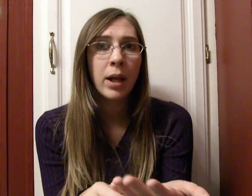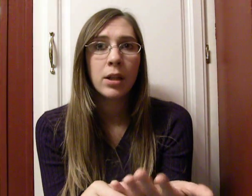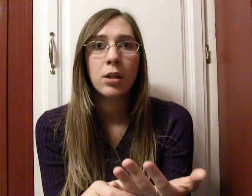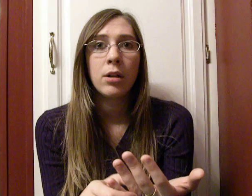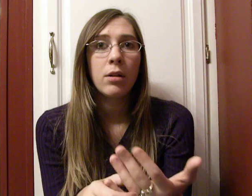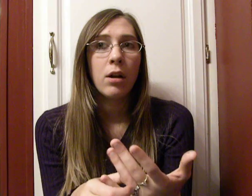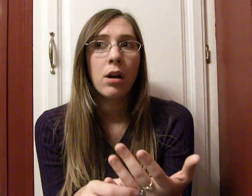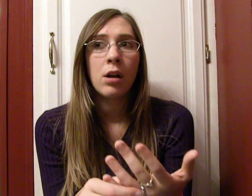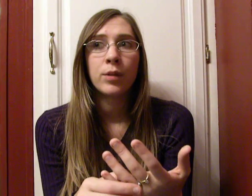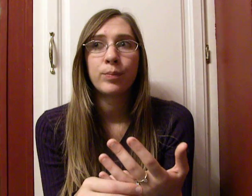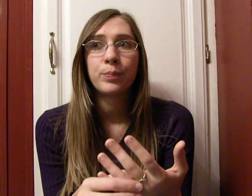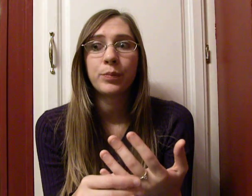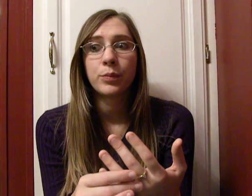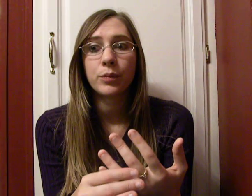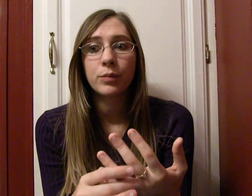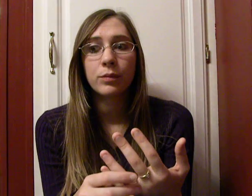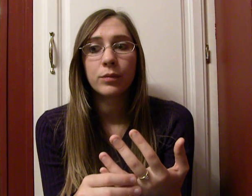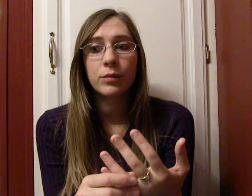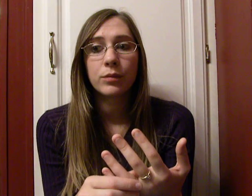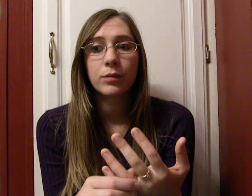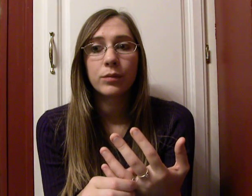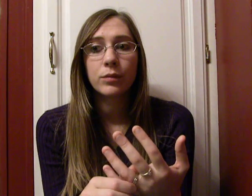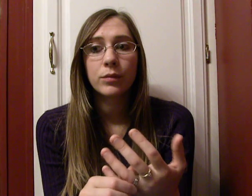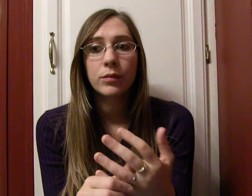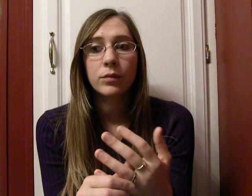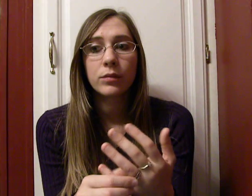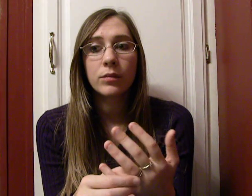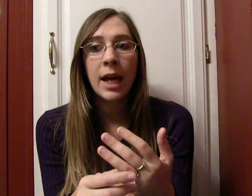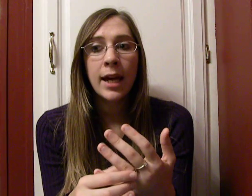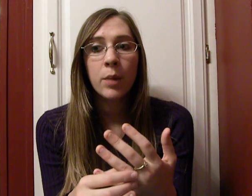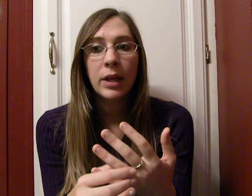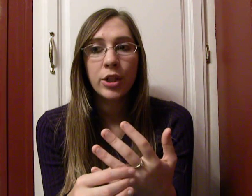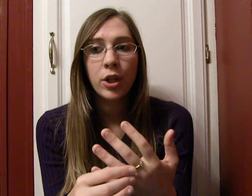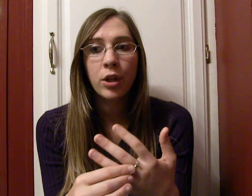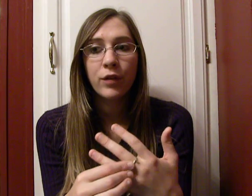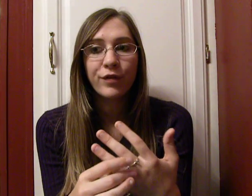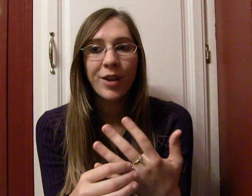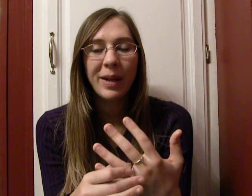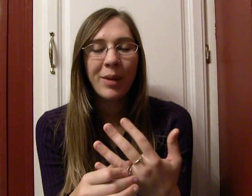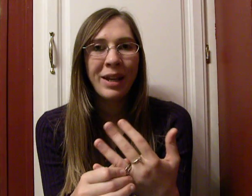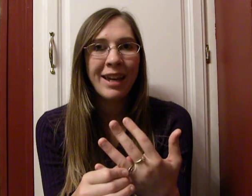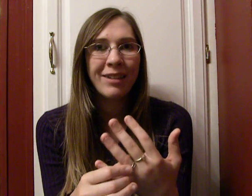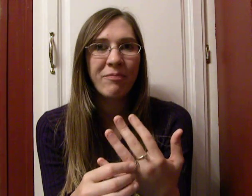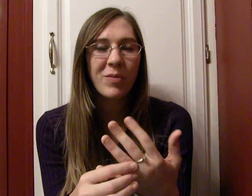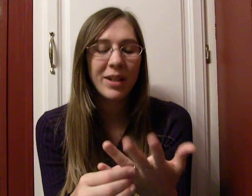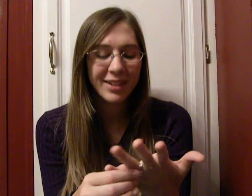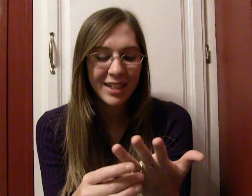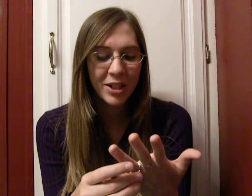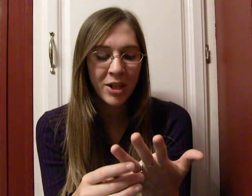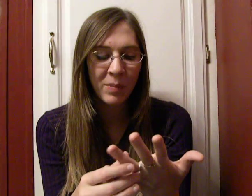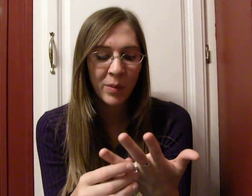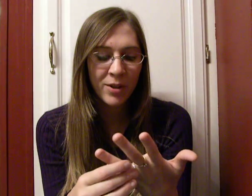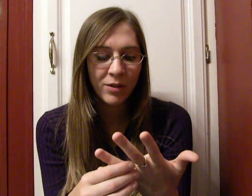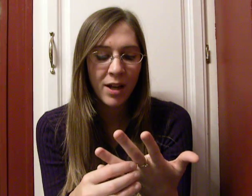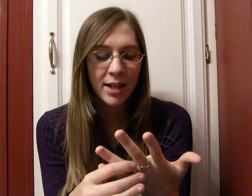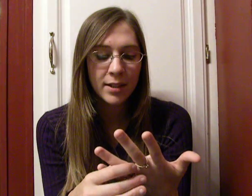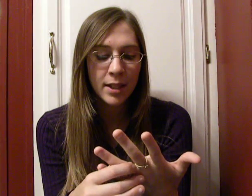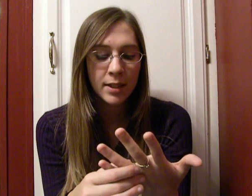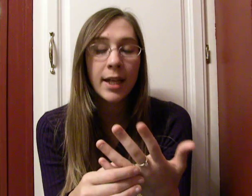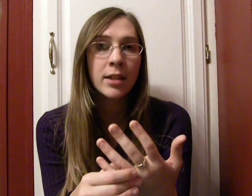But, um, I got a picture from him, and from my sister, and my brother-in-law, and it says that